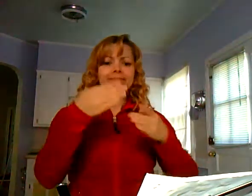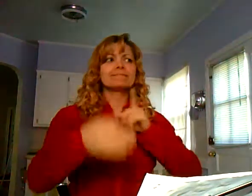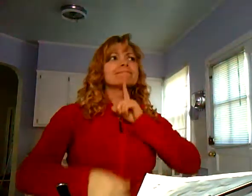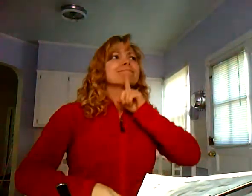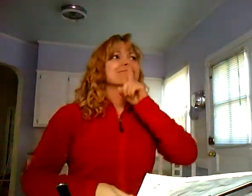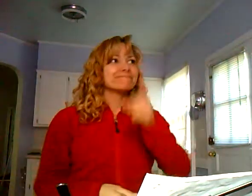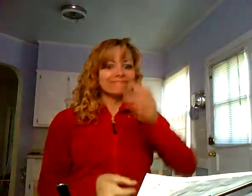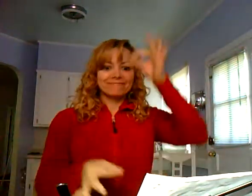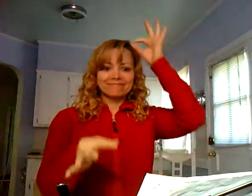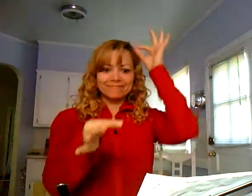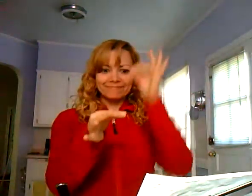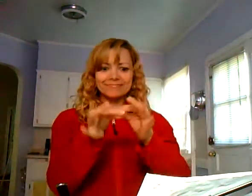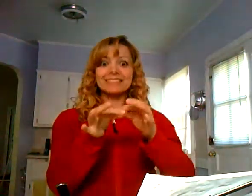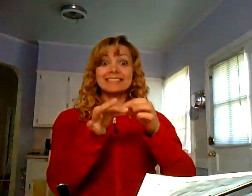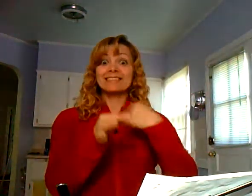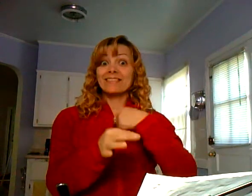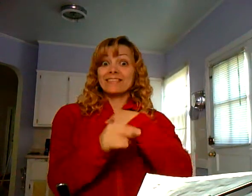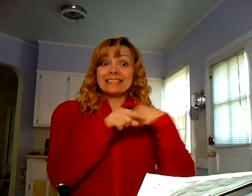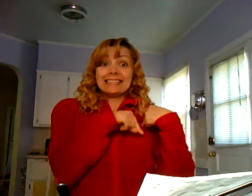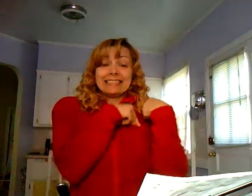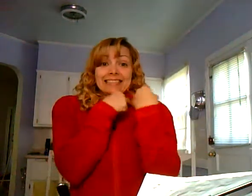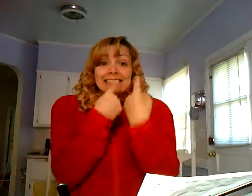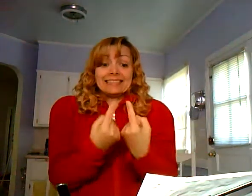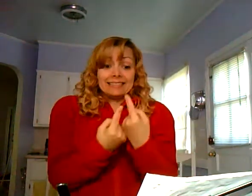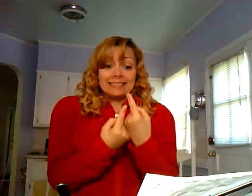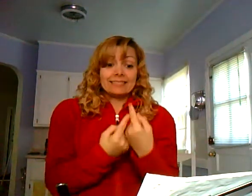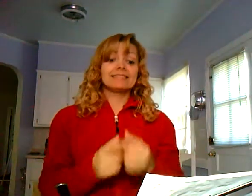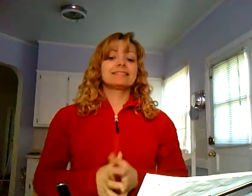end, continue faithful, continue true.